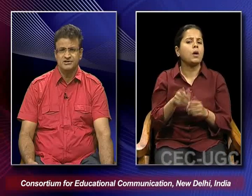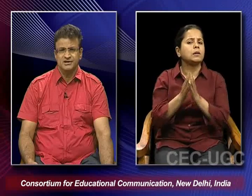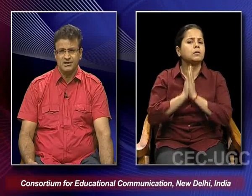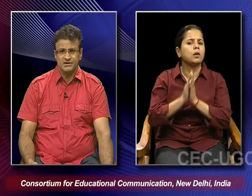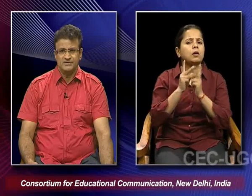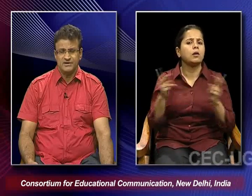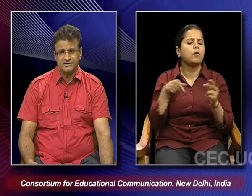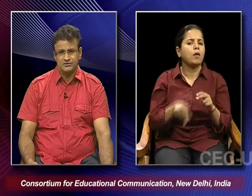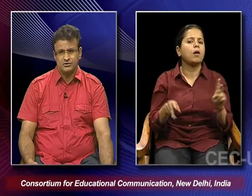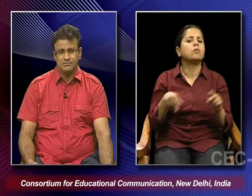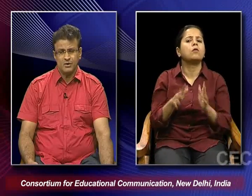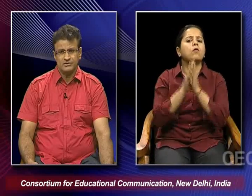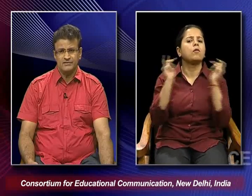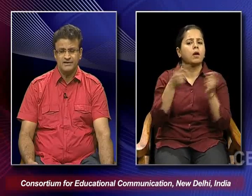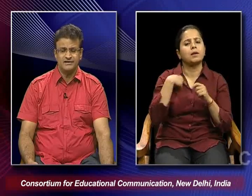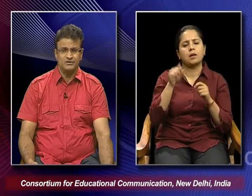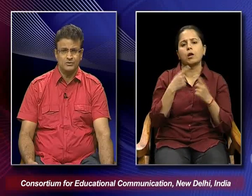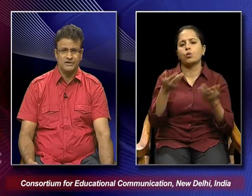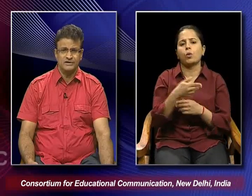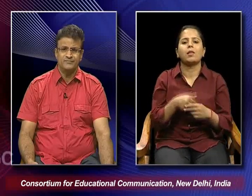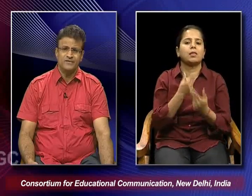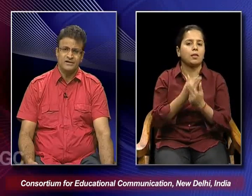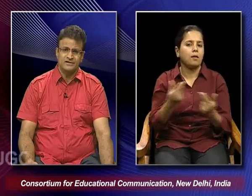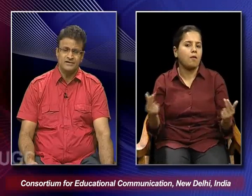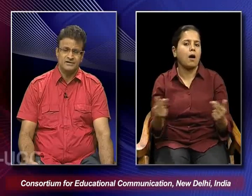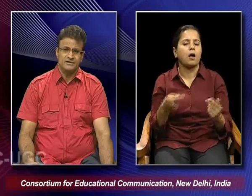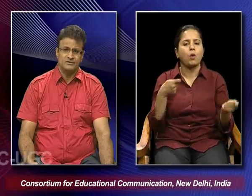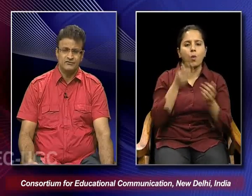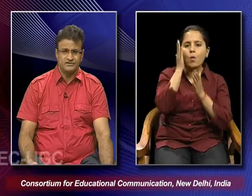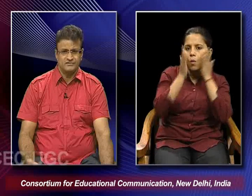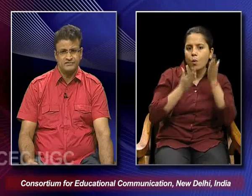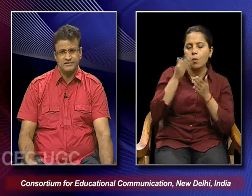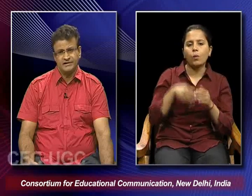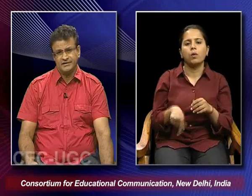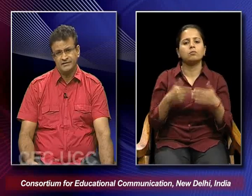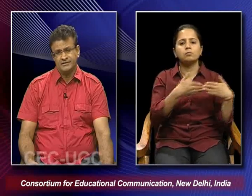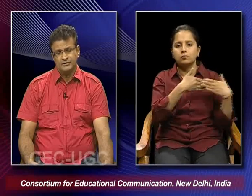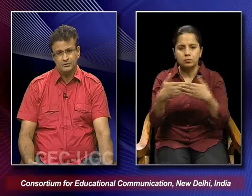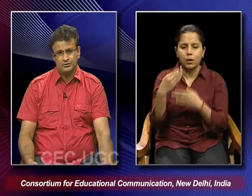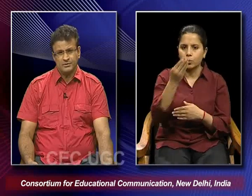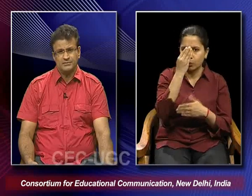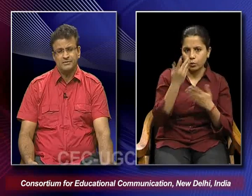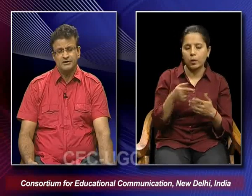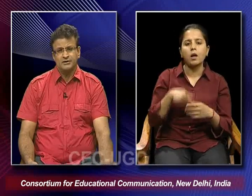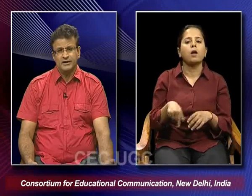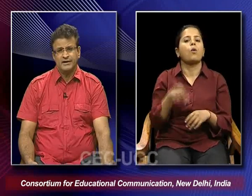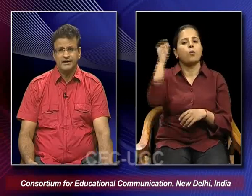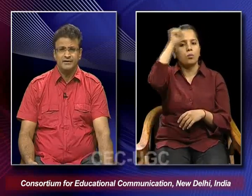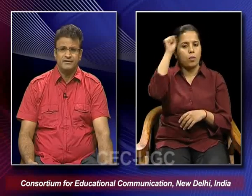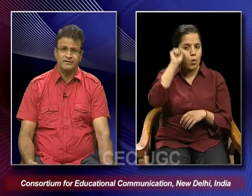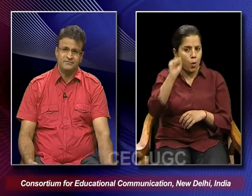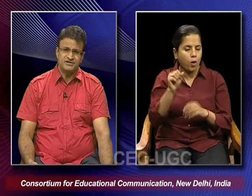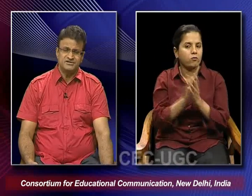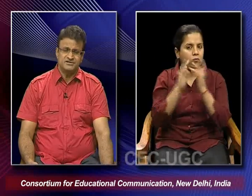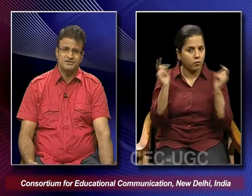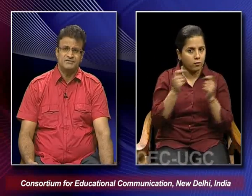we can talk about Diwali, Holi, then Idul Fitr, then Guru Parab and